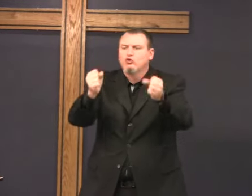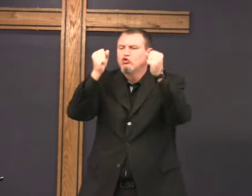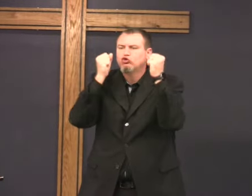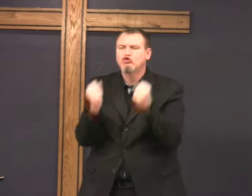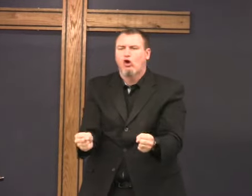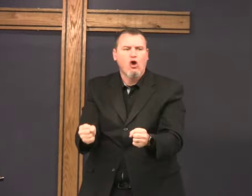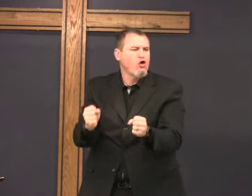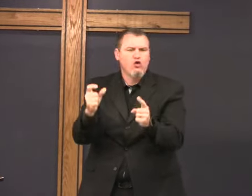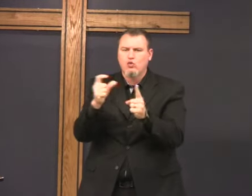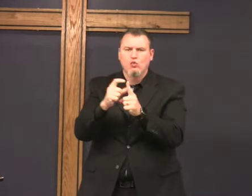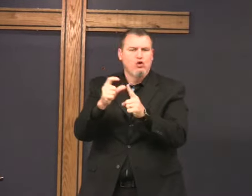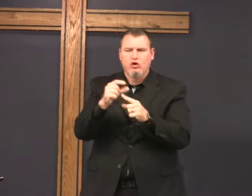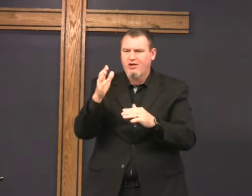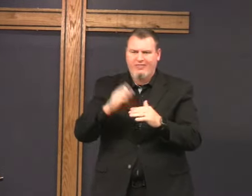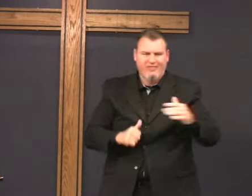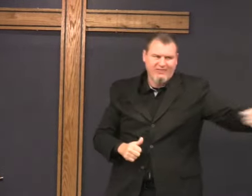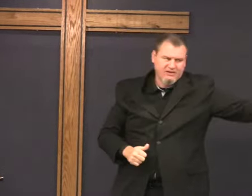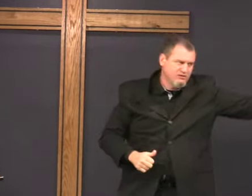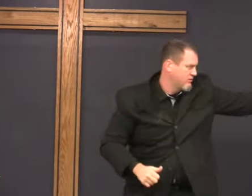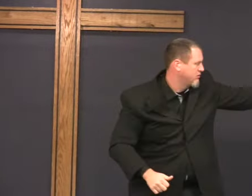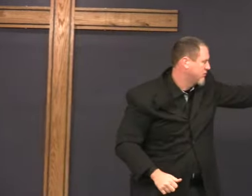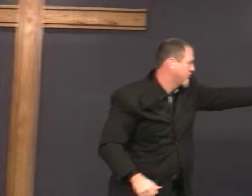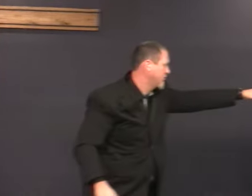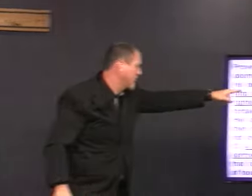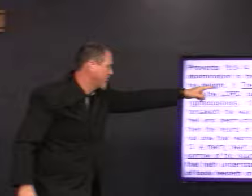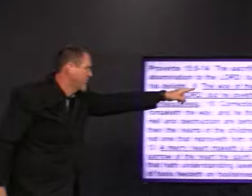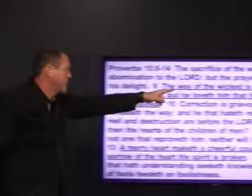hates it. There is no stronger word than abomination.